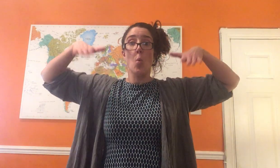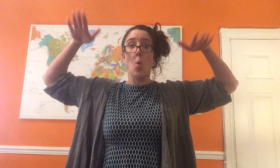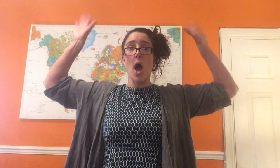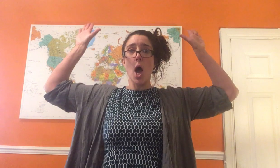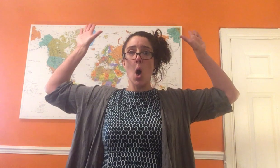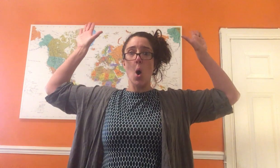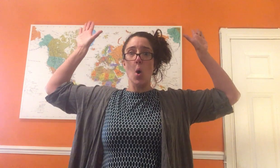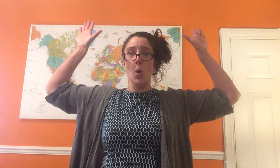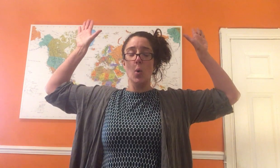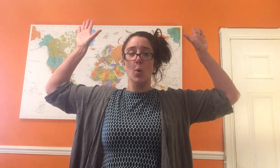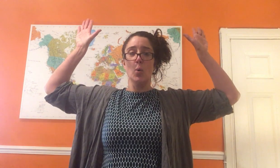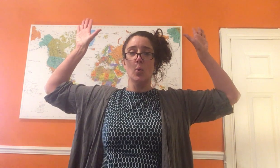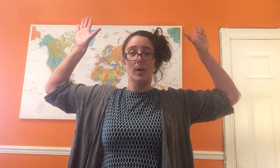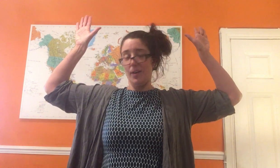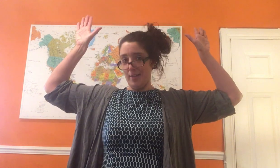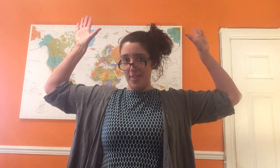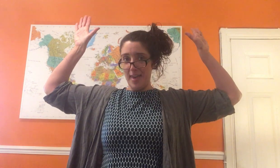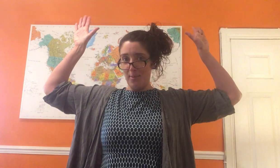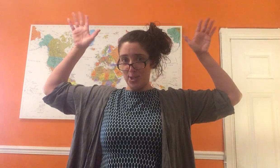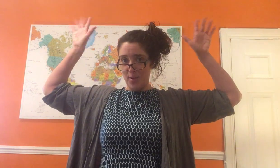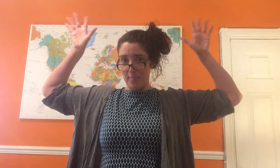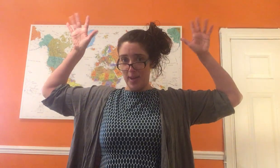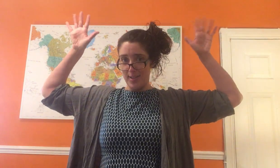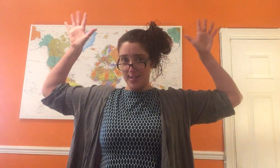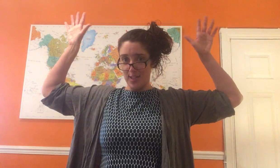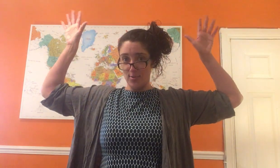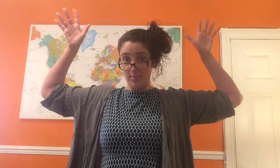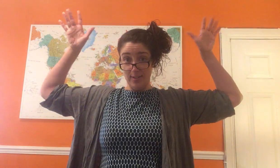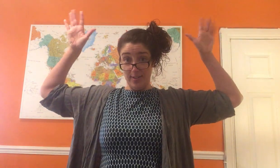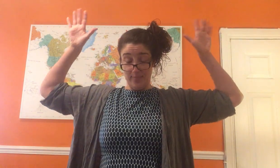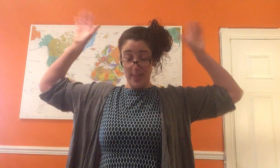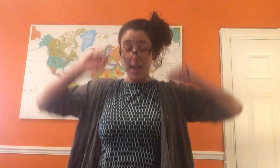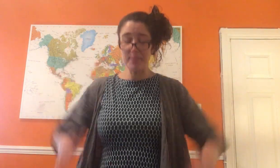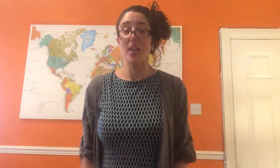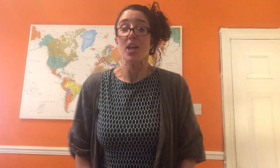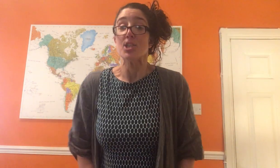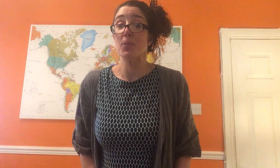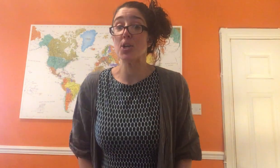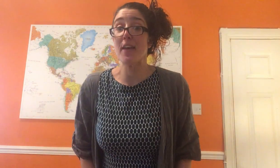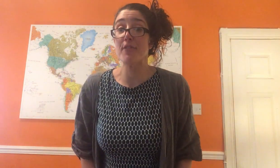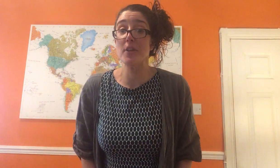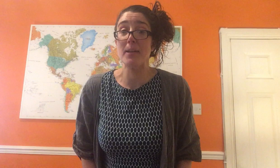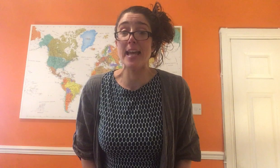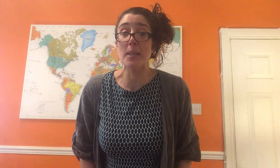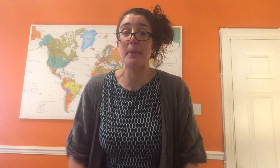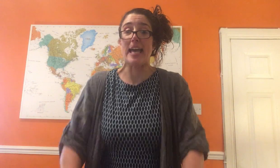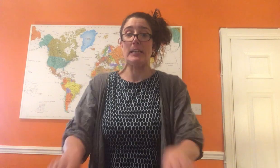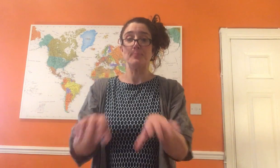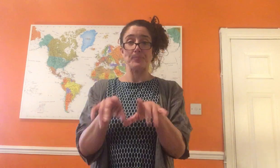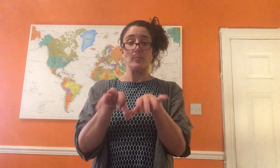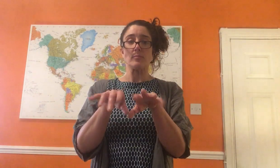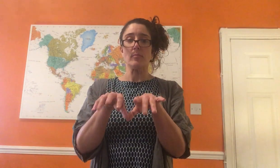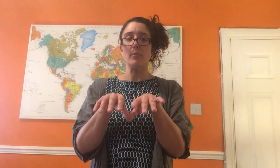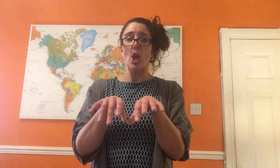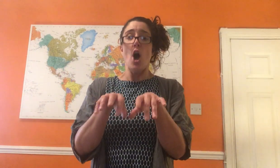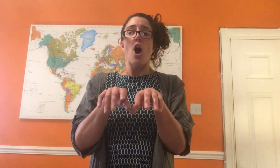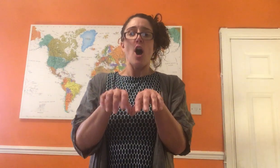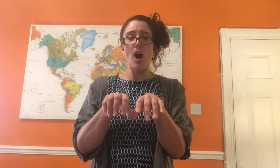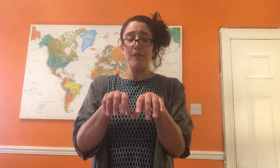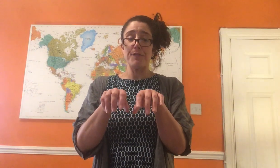woo! And there we do our big signal. Yeah. Should we do that from the playing the piano? Off